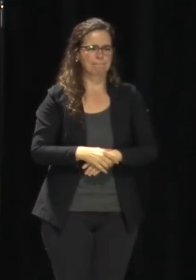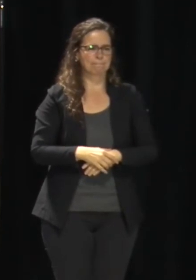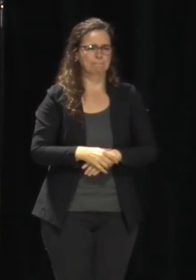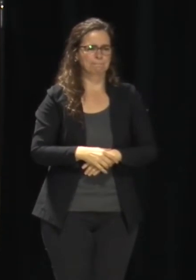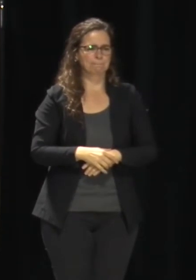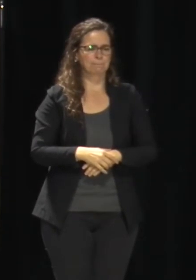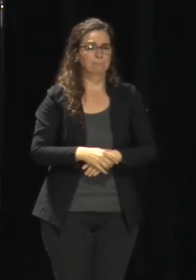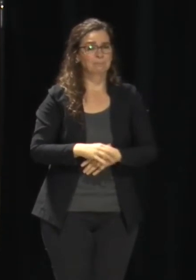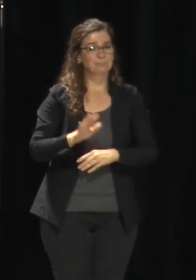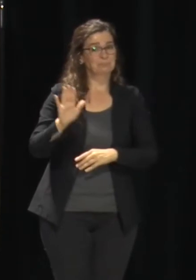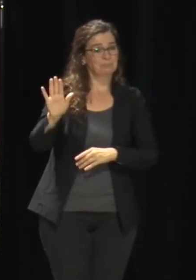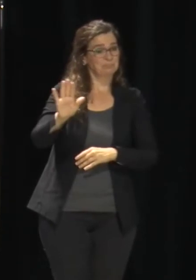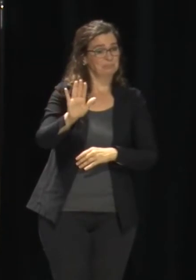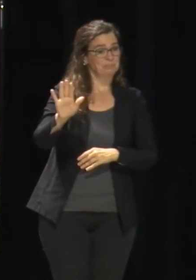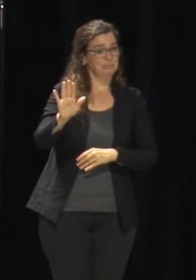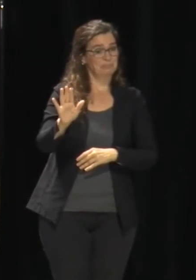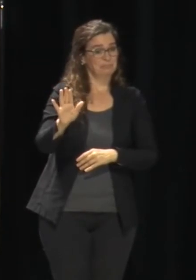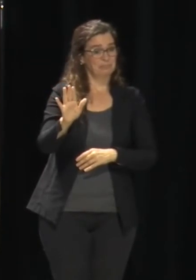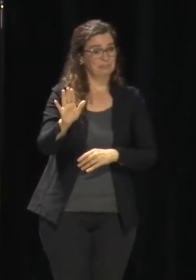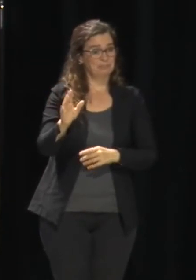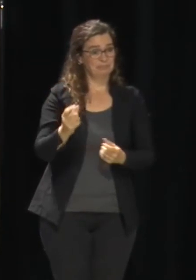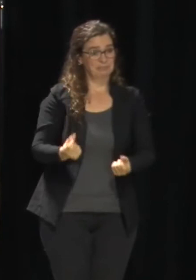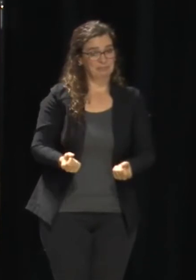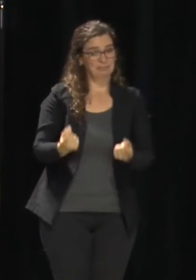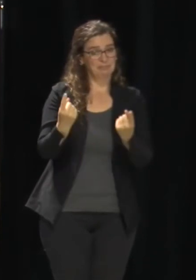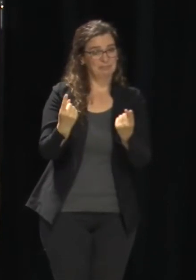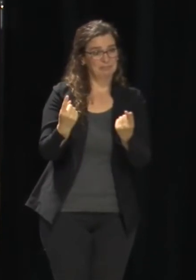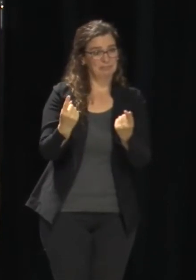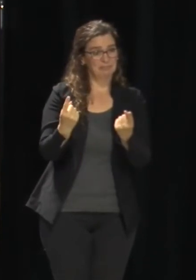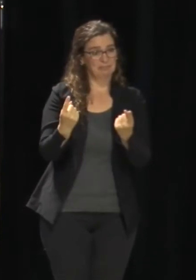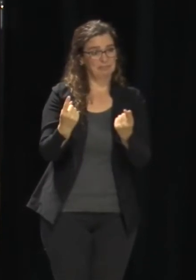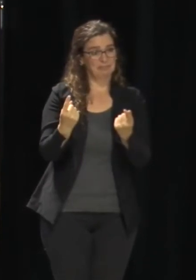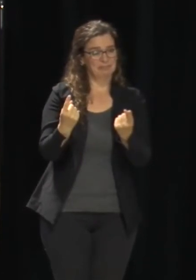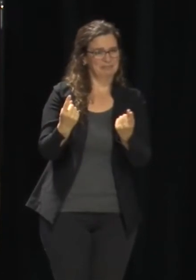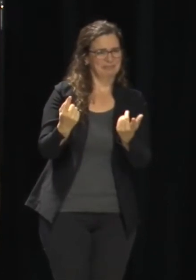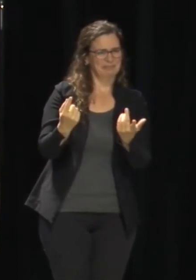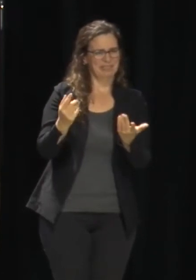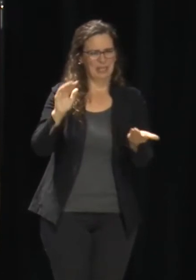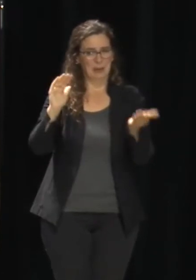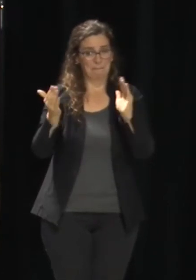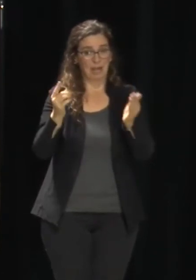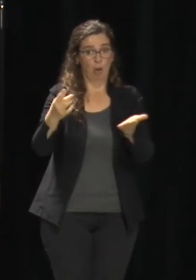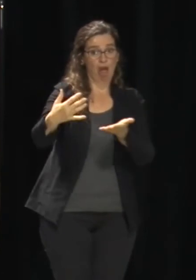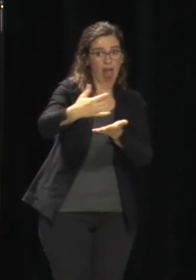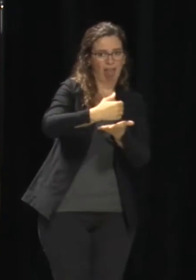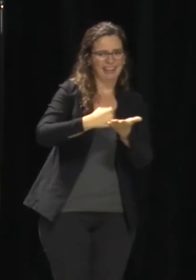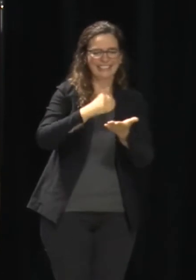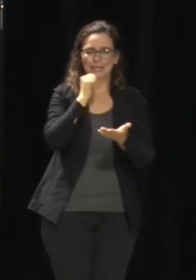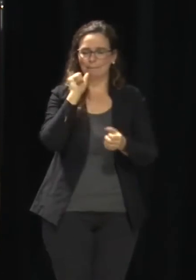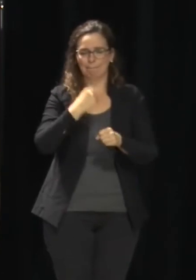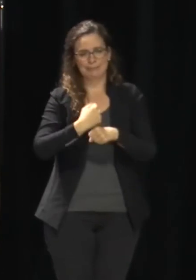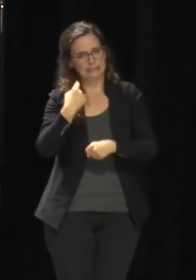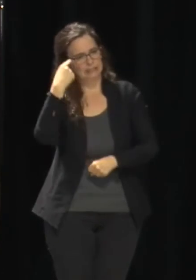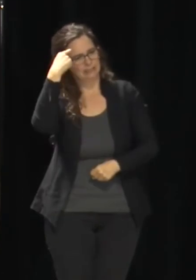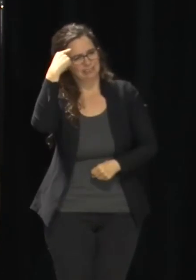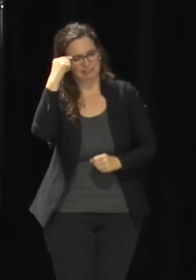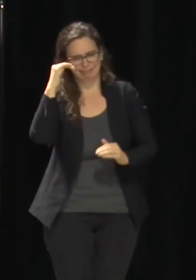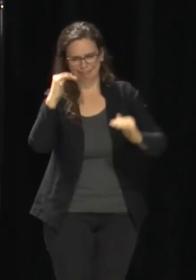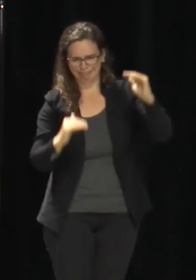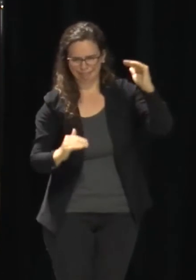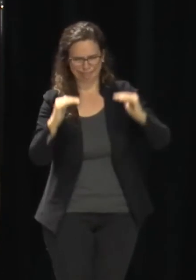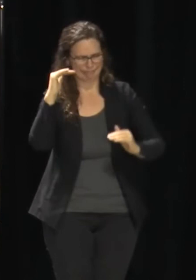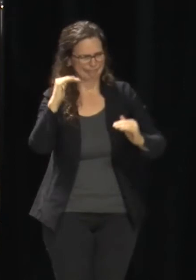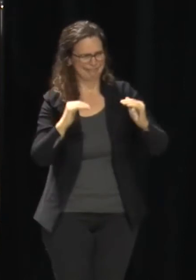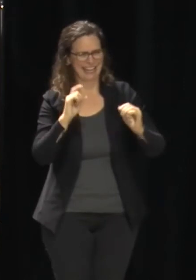these folks, who knows what game they're up to, but we'll push them and we have pushed them. There'll be resolution